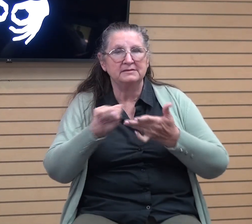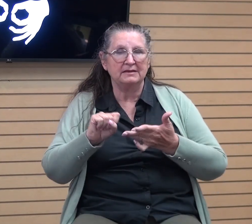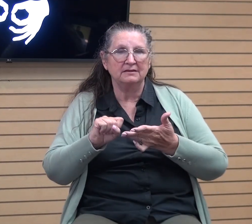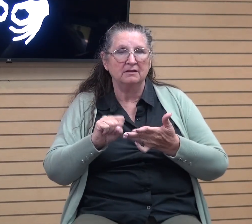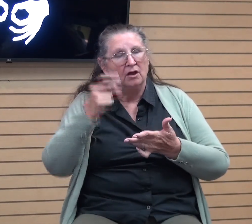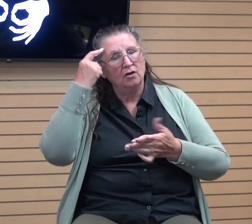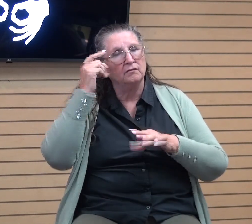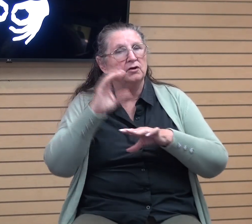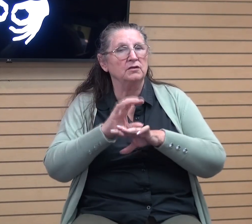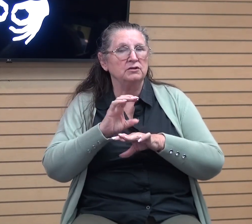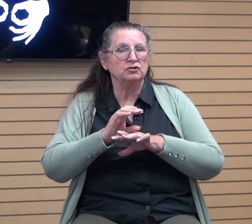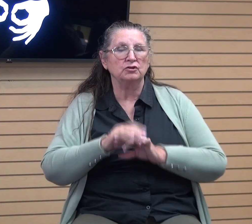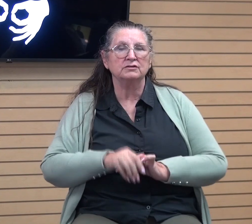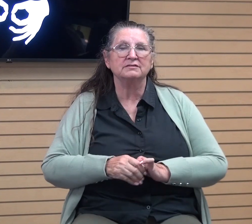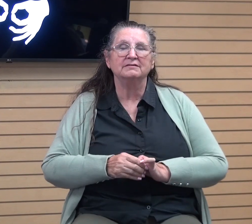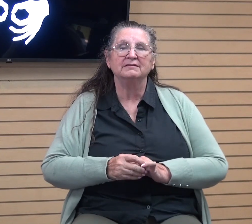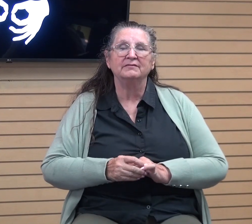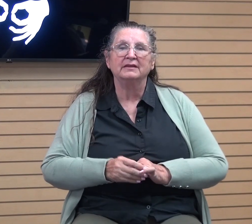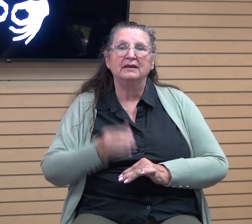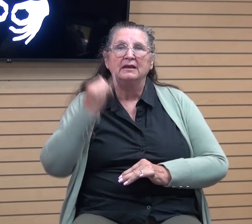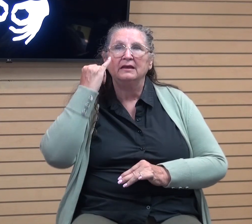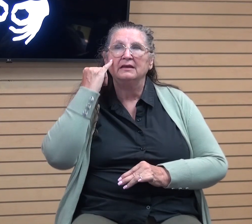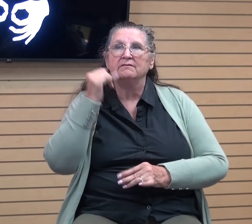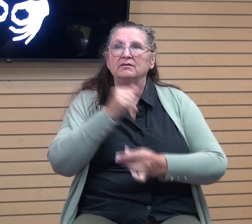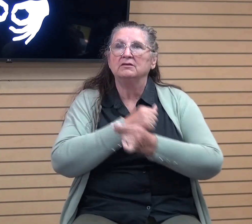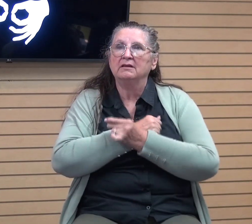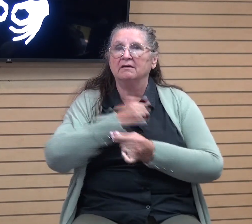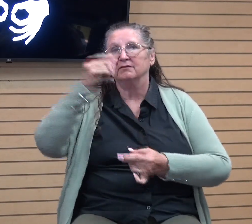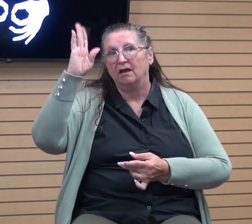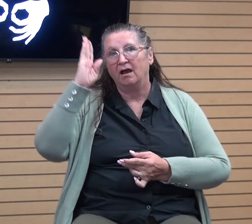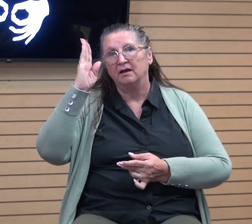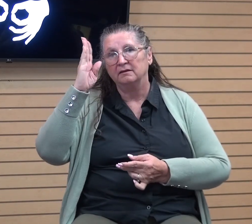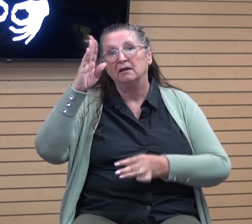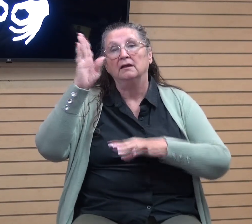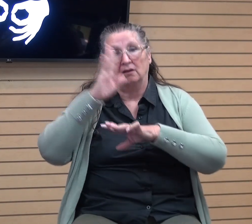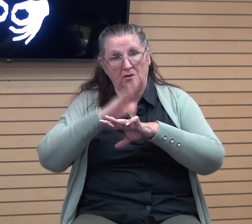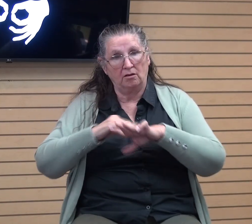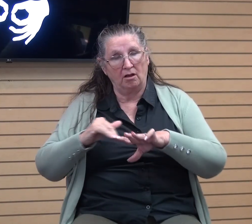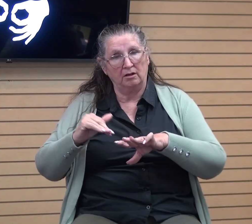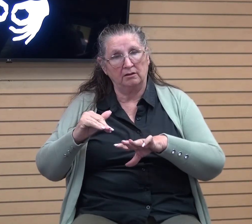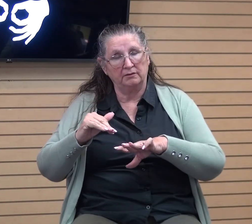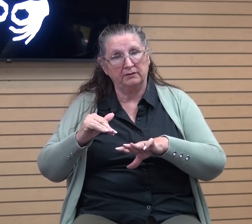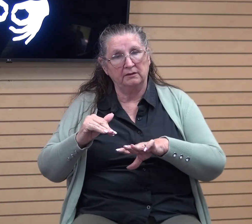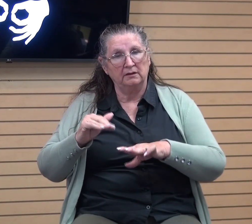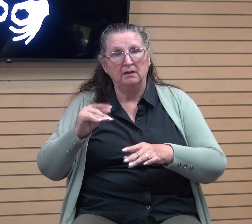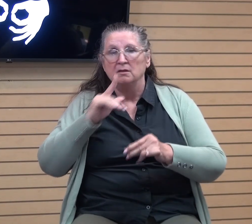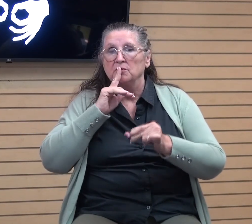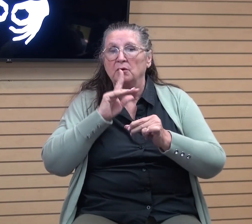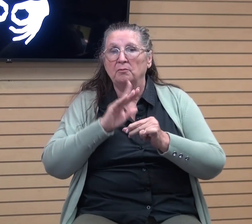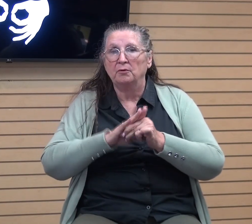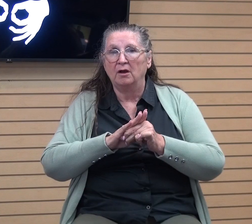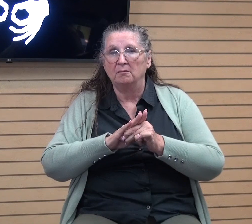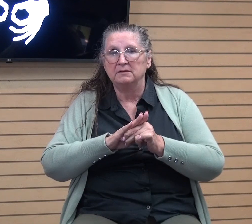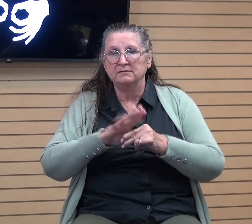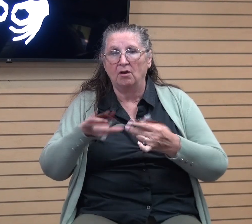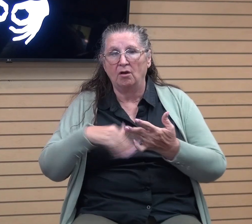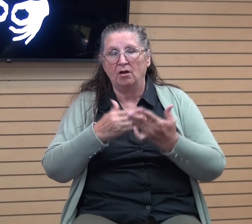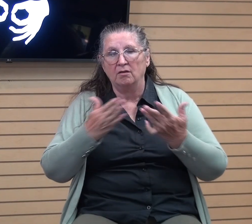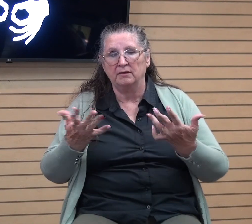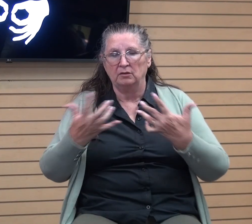the church. And so, if you love God and you are called, then the promise is that all things work for